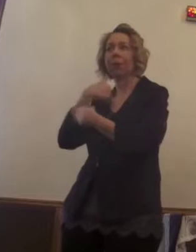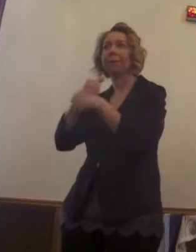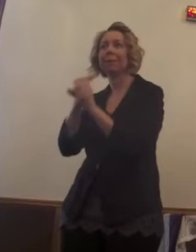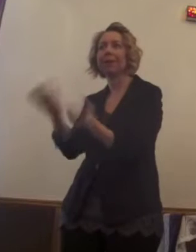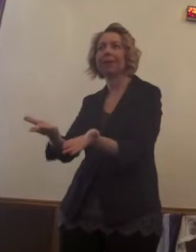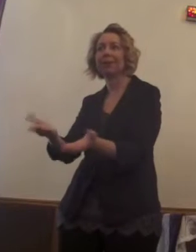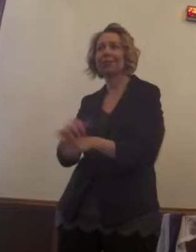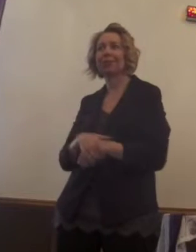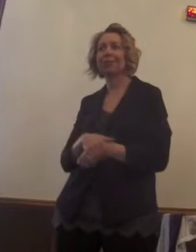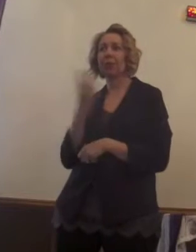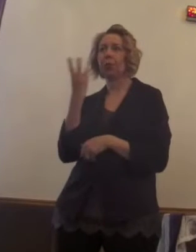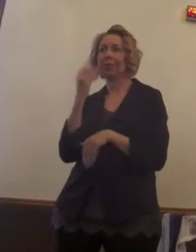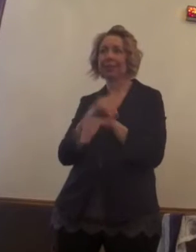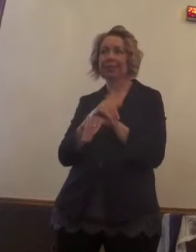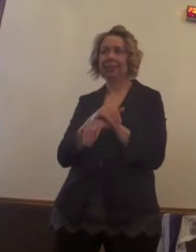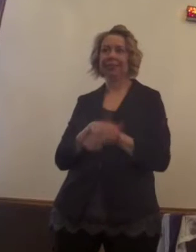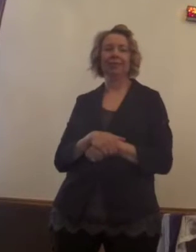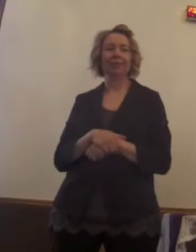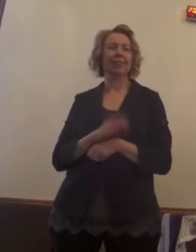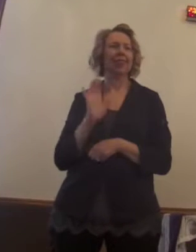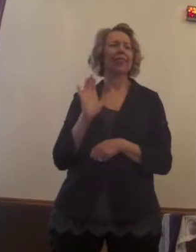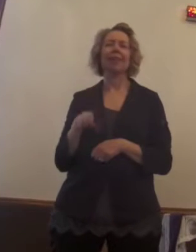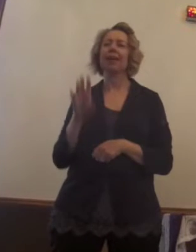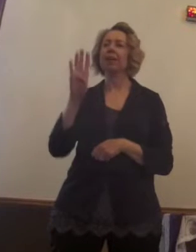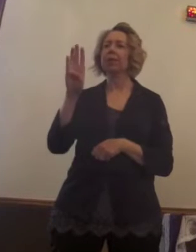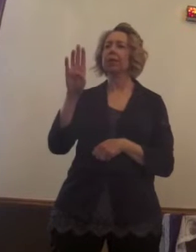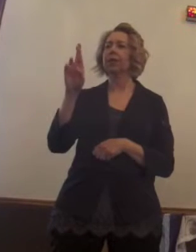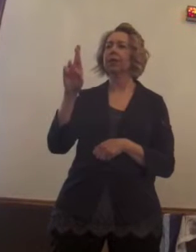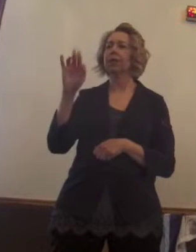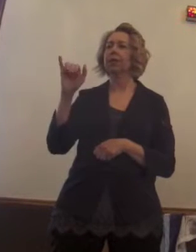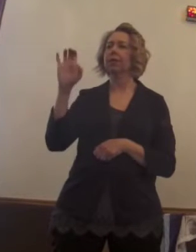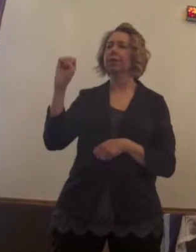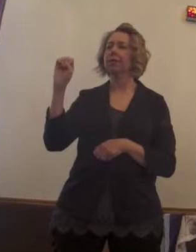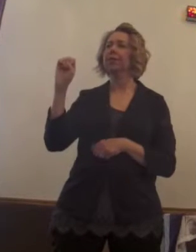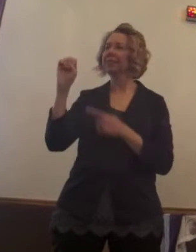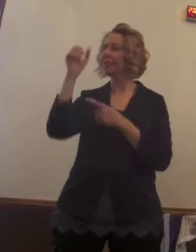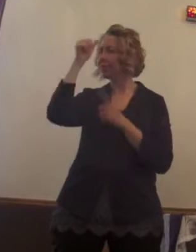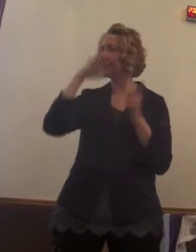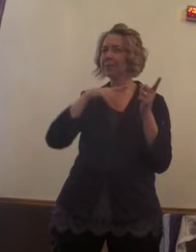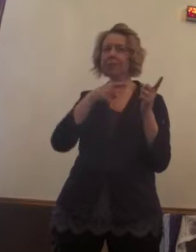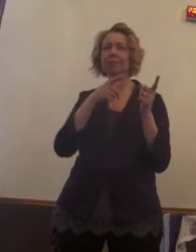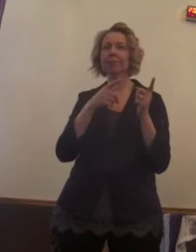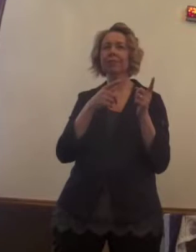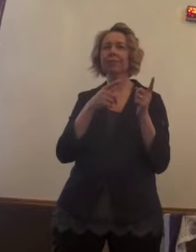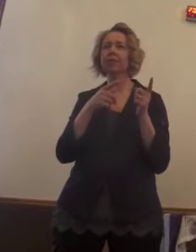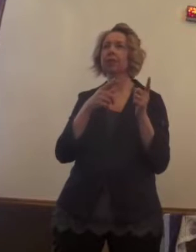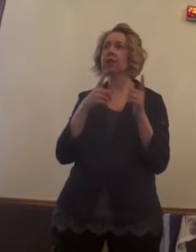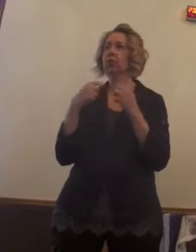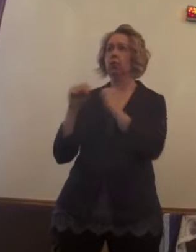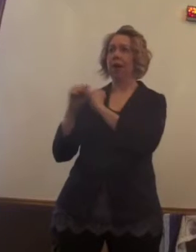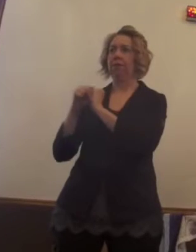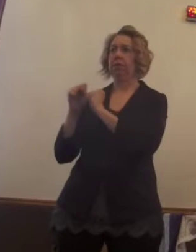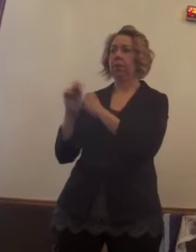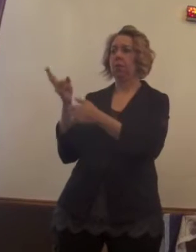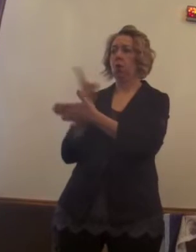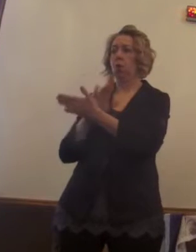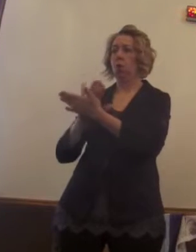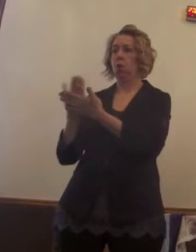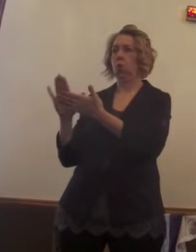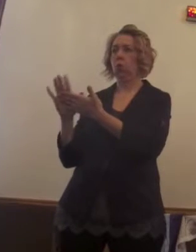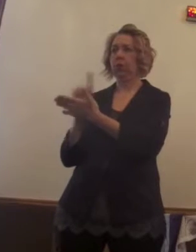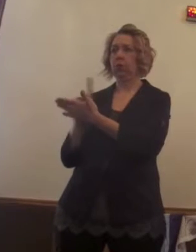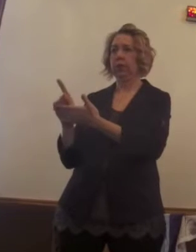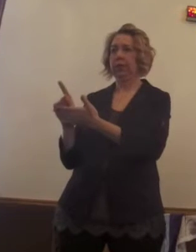Was it the century yesterday and we were talking about what they were discussing, how they were advertising Holy Week at Underwood?